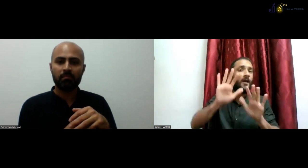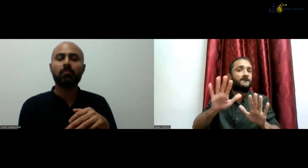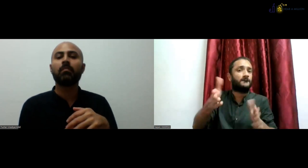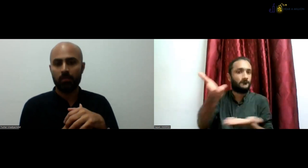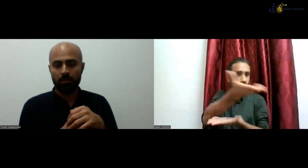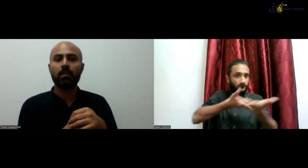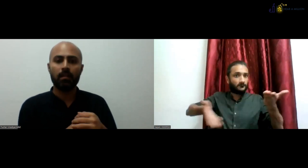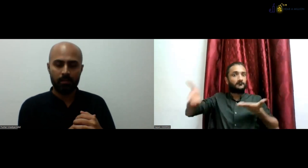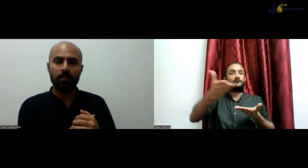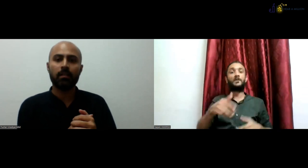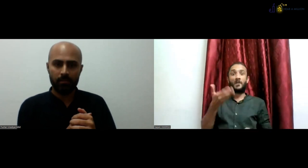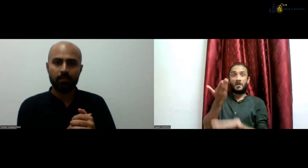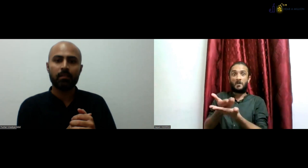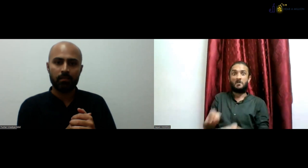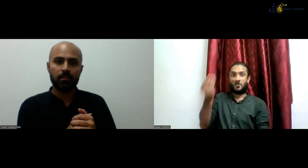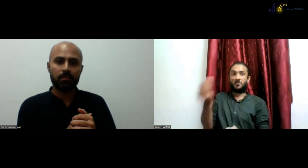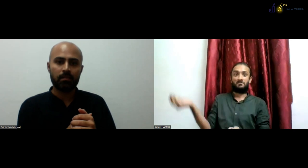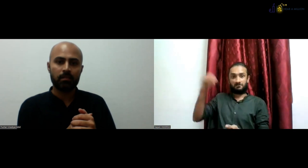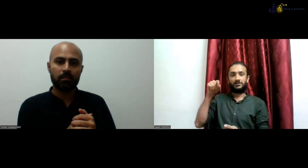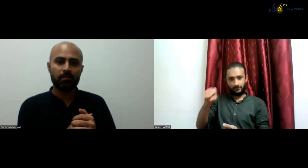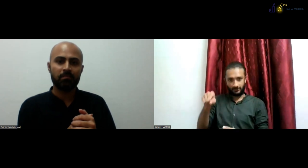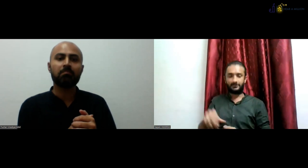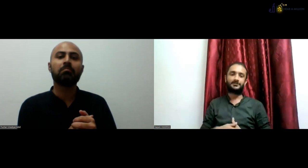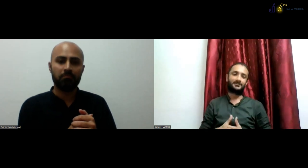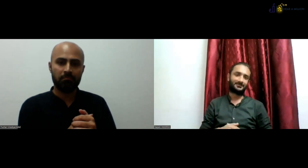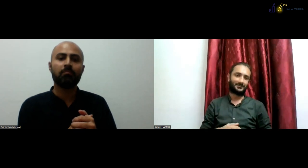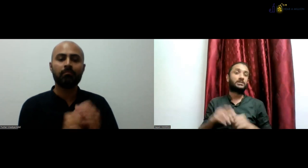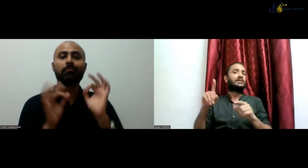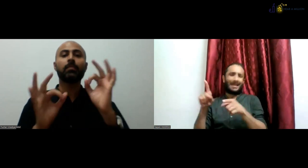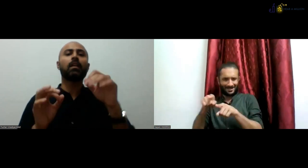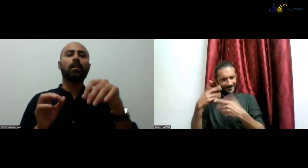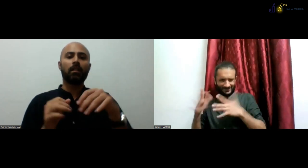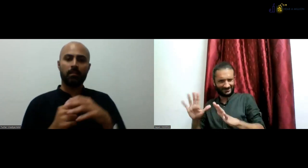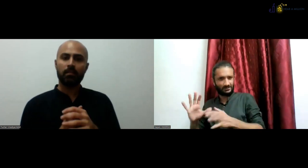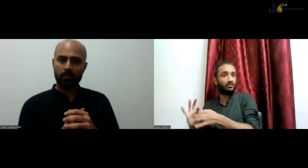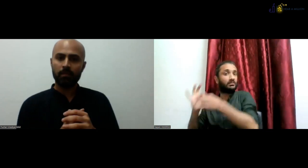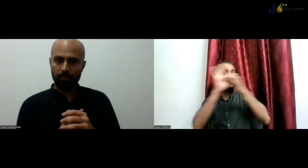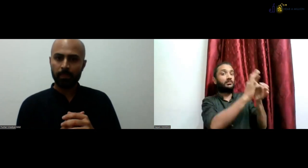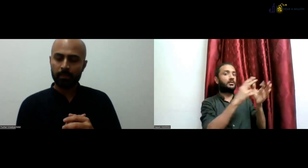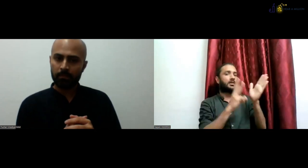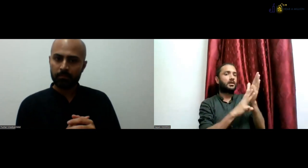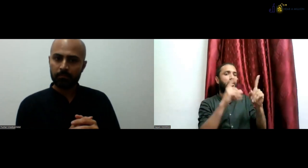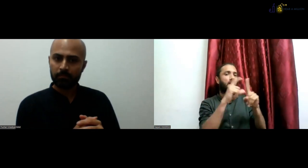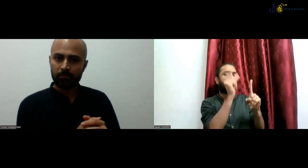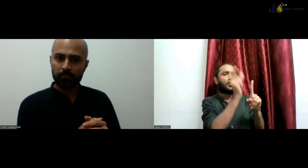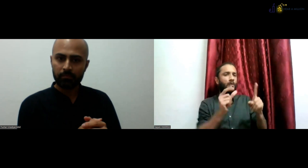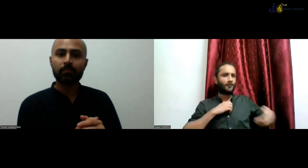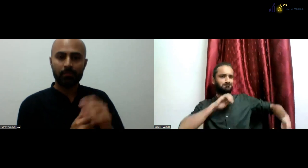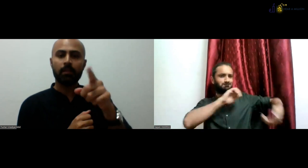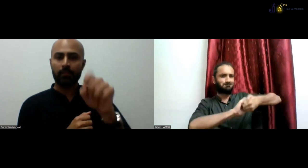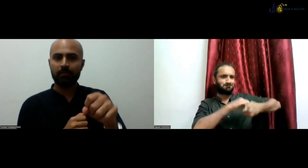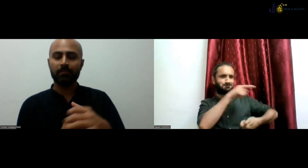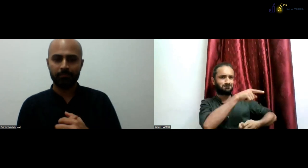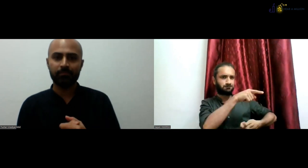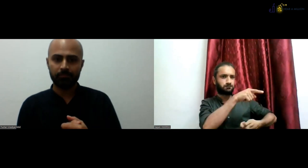to 22 students in the DID program who are hearing as well as deaf. And we are also going to have the new batch coming in soon.